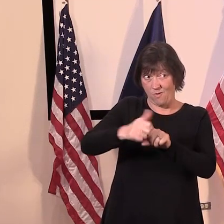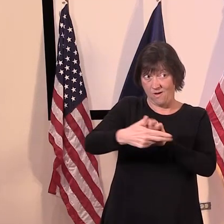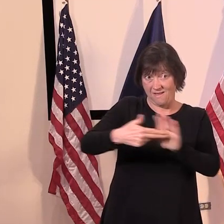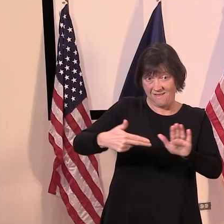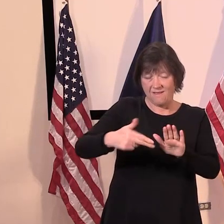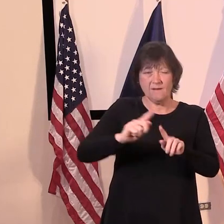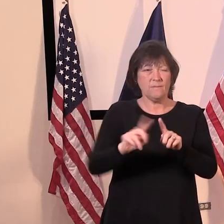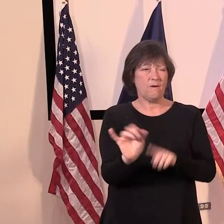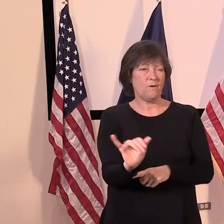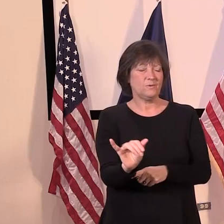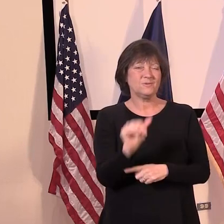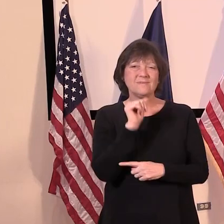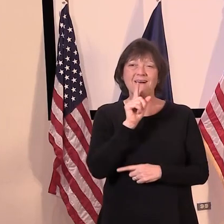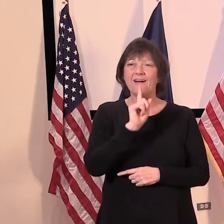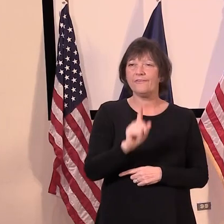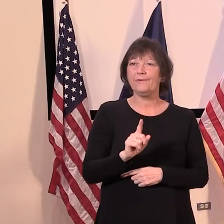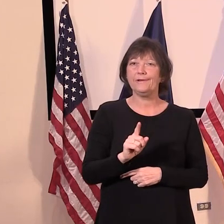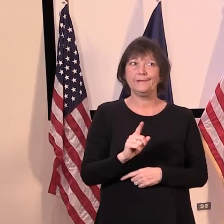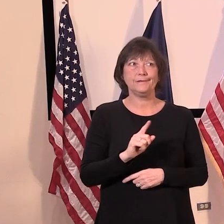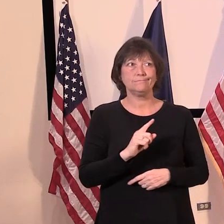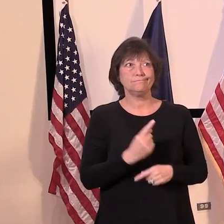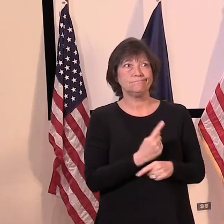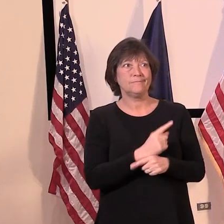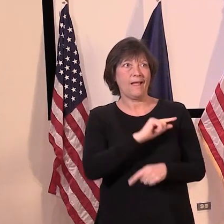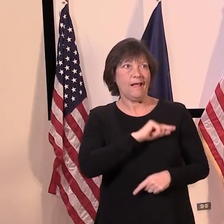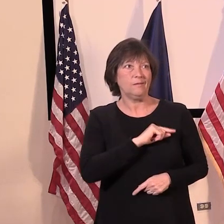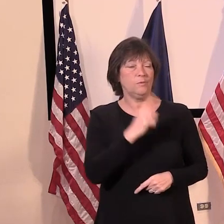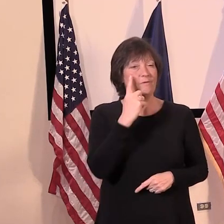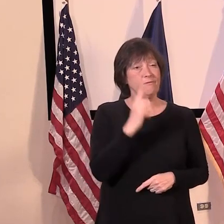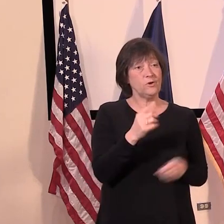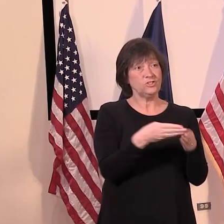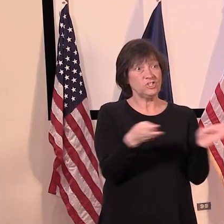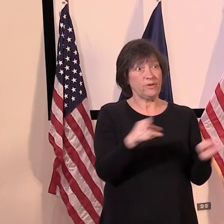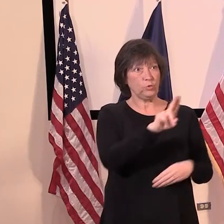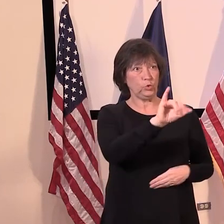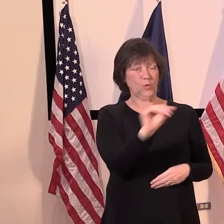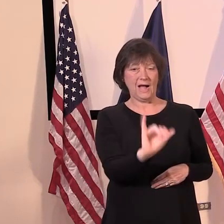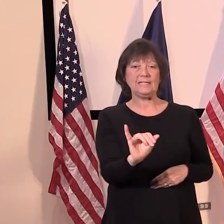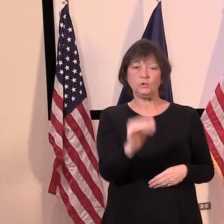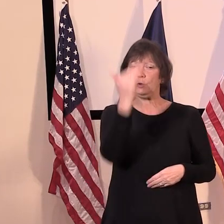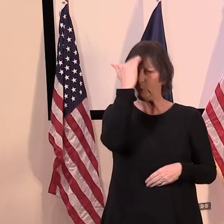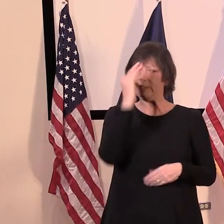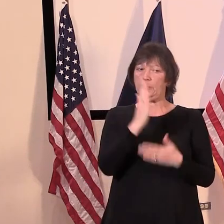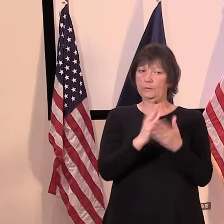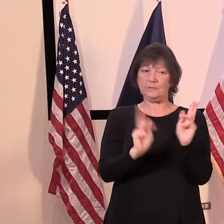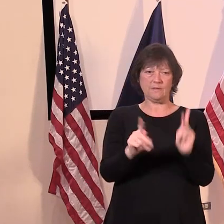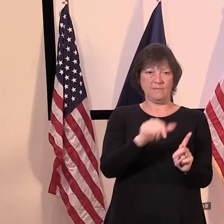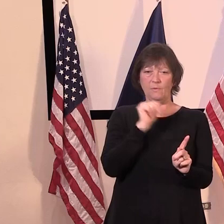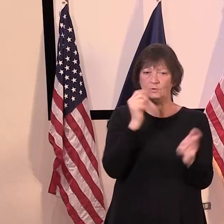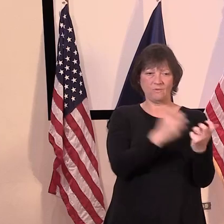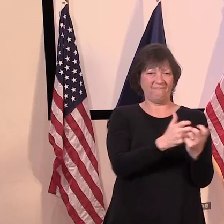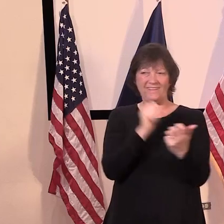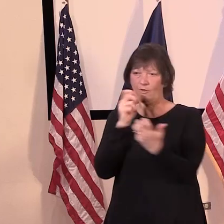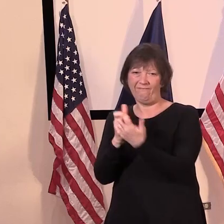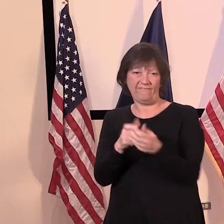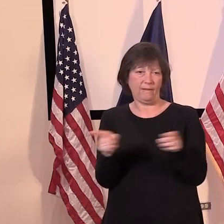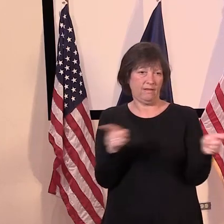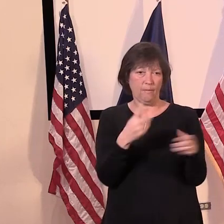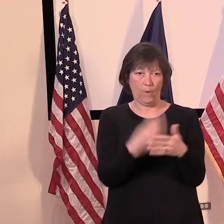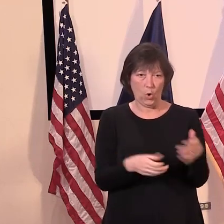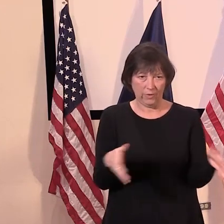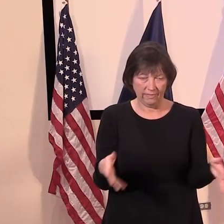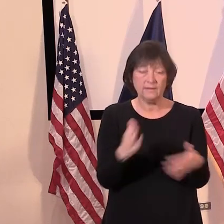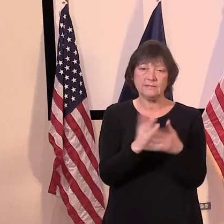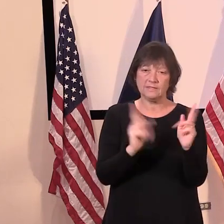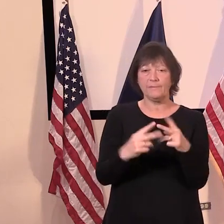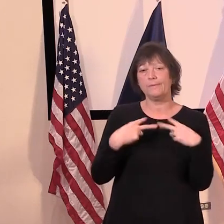also are not, uh, typically eligible under general UI. We are aware of that population. That is where some of the people are getting